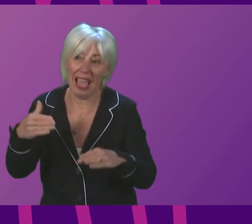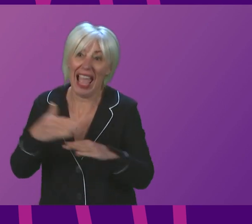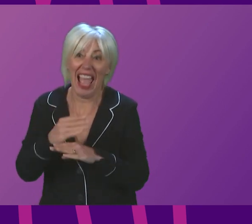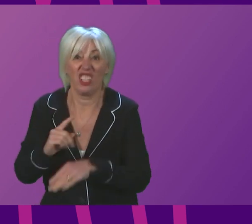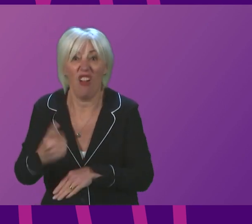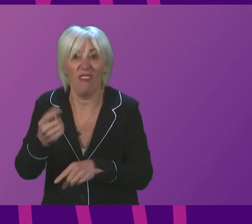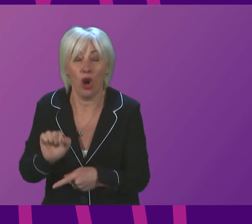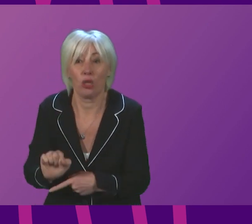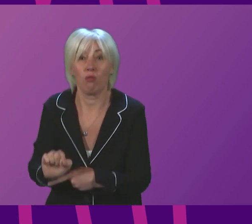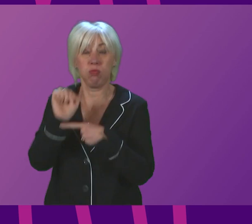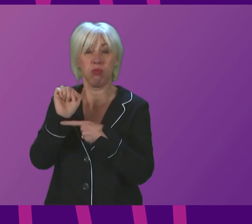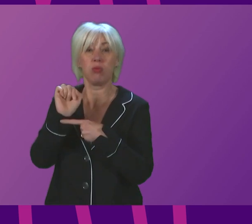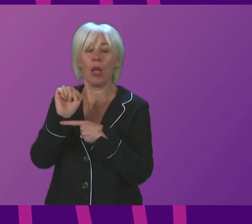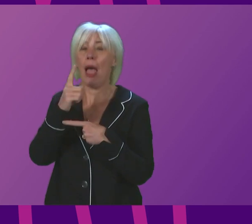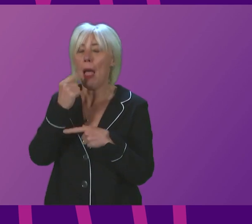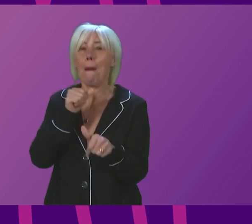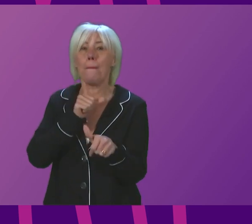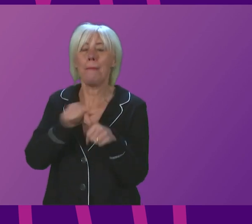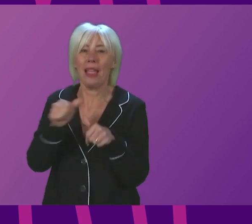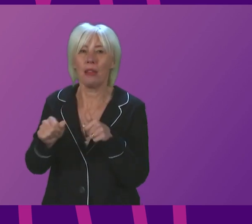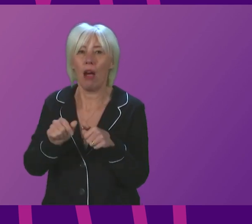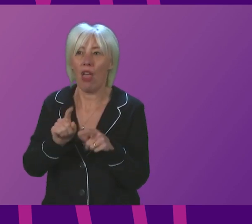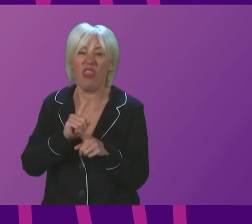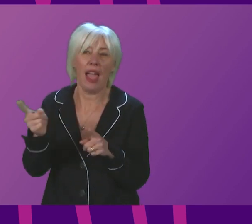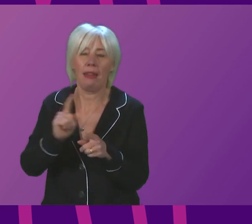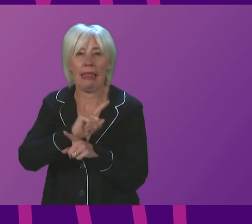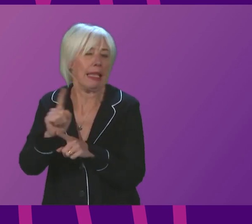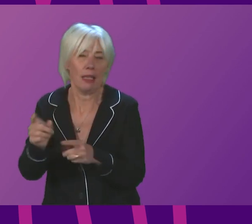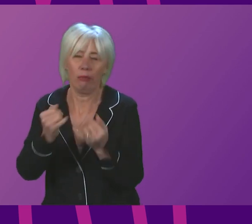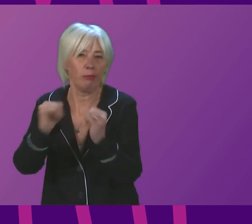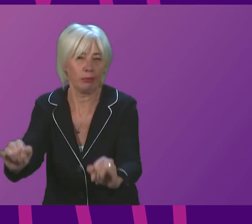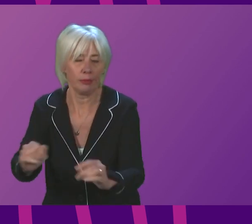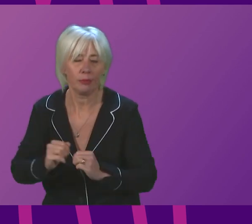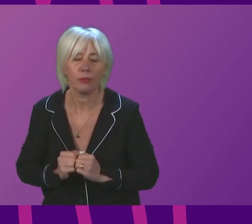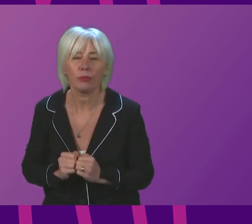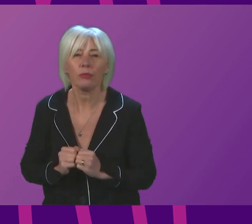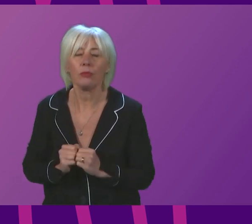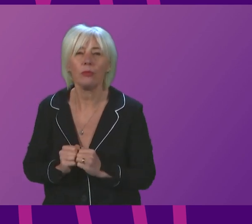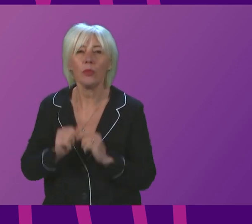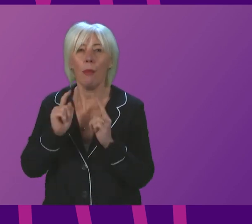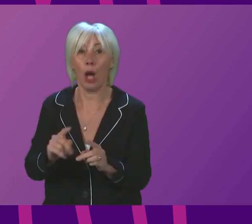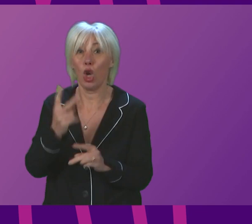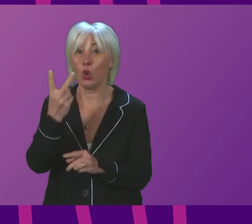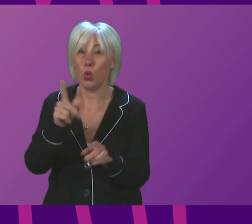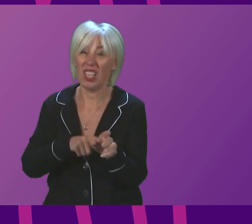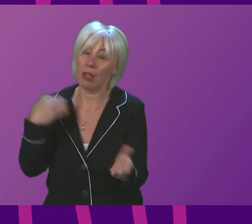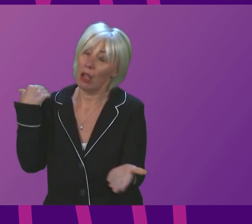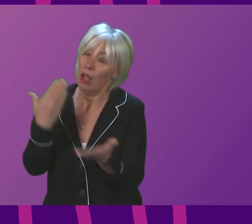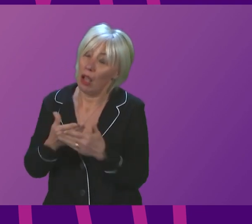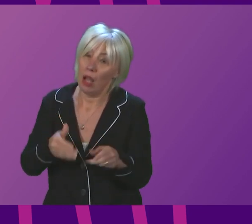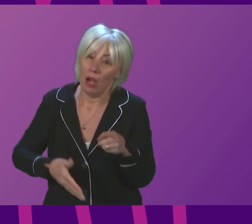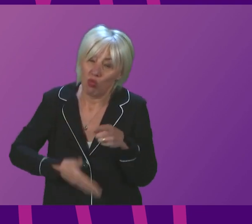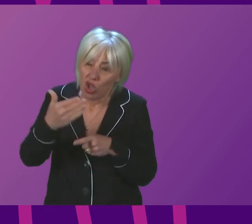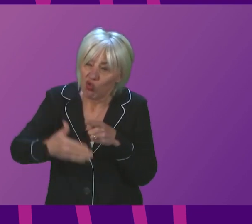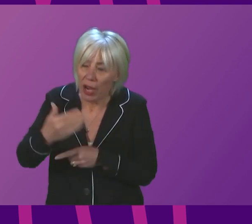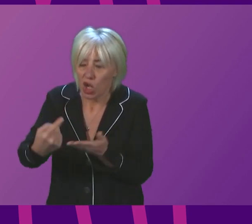best way of ensuring that action can remain limited and proportionate. However, after two years of restrictions with